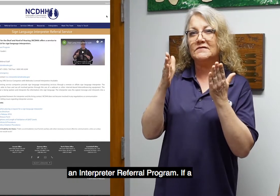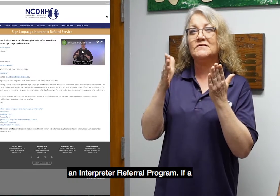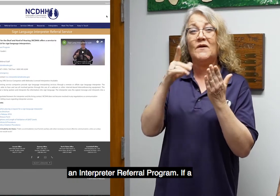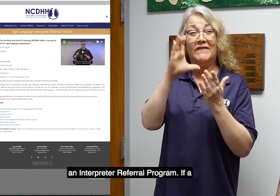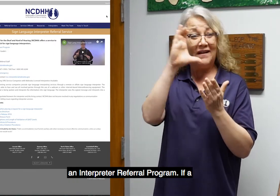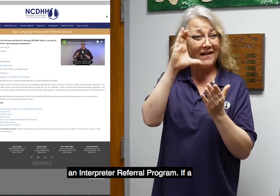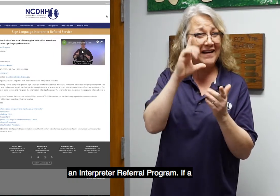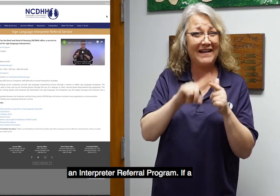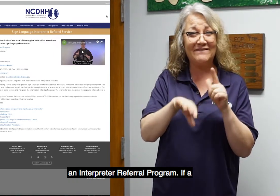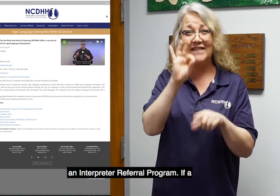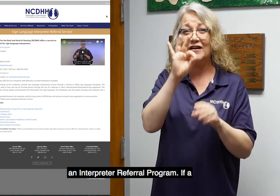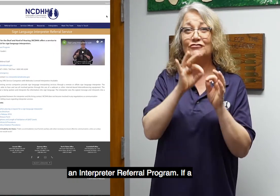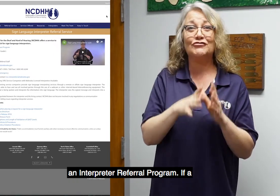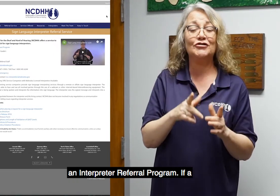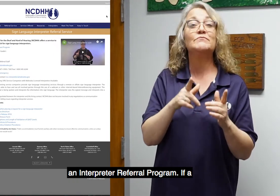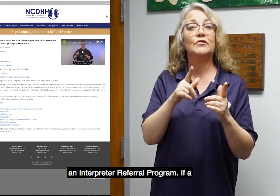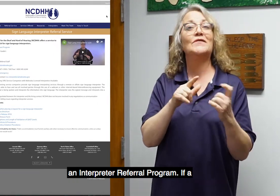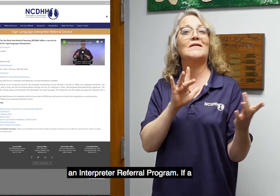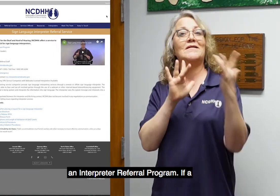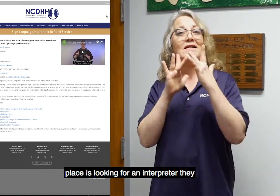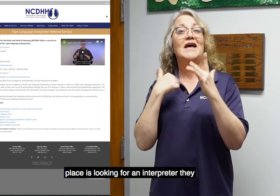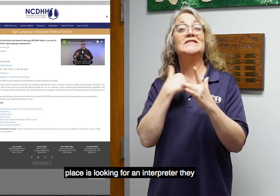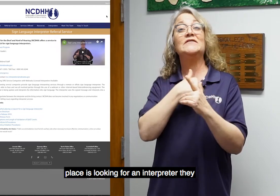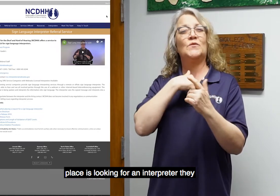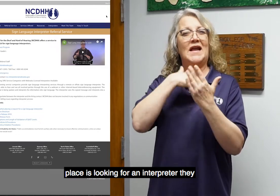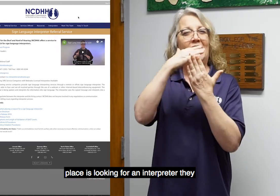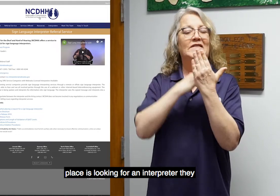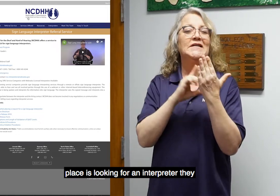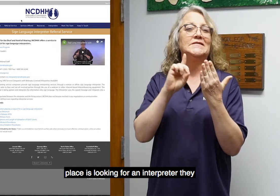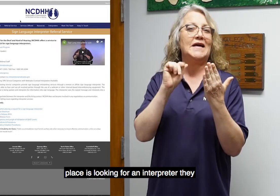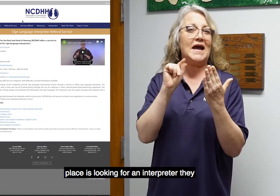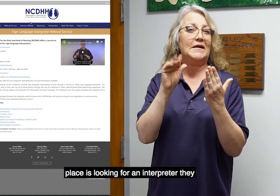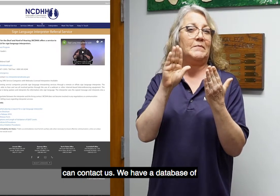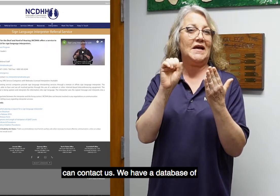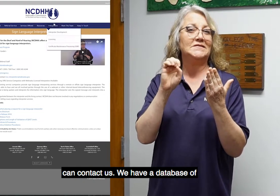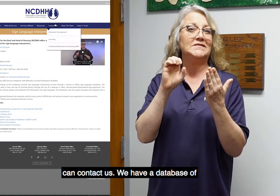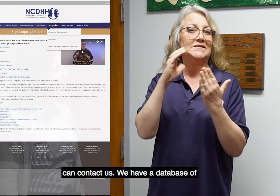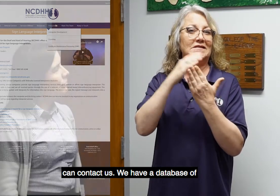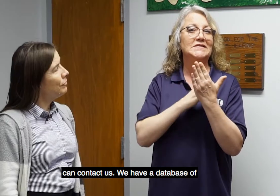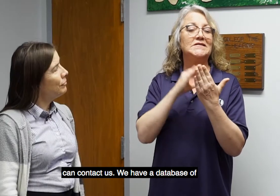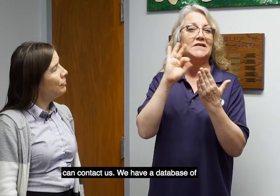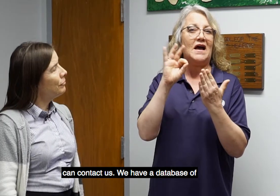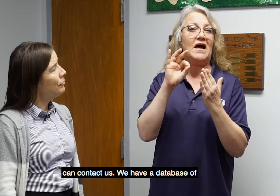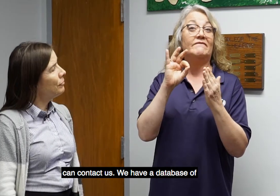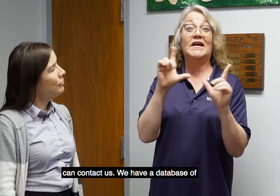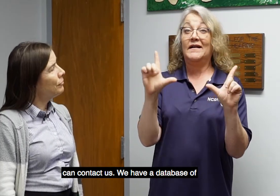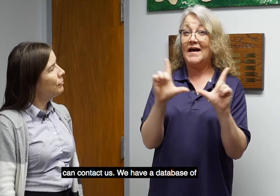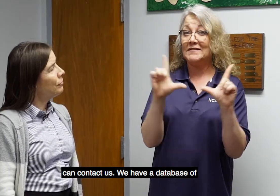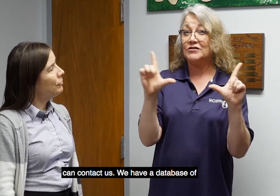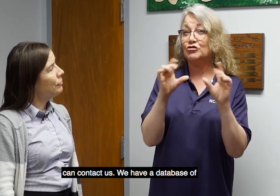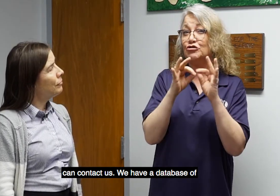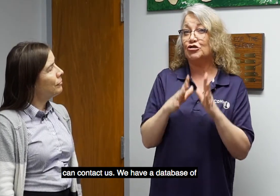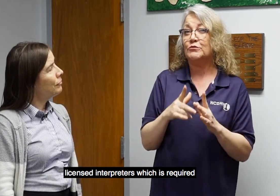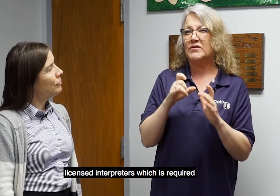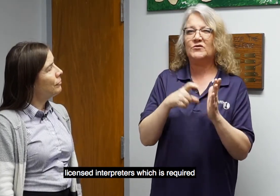referral program. If a place is looking for an interpreter, they can contact us. We have a database of licensed